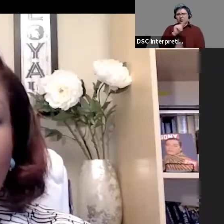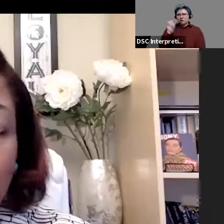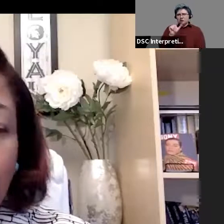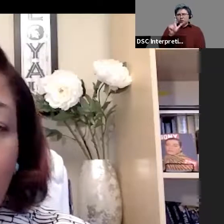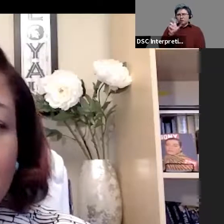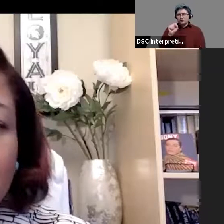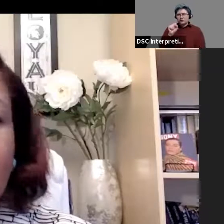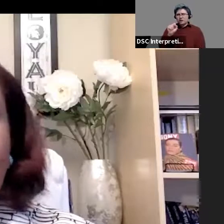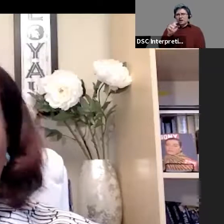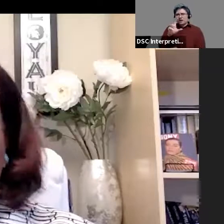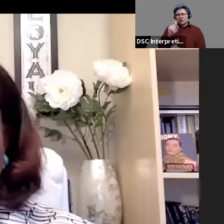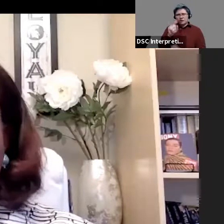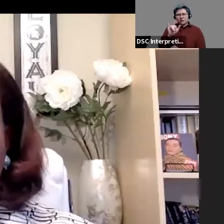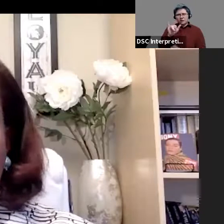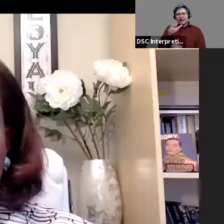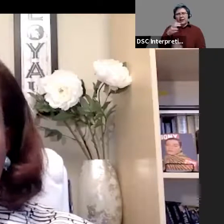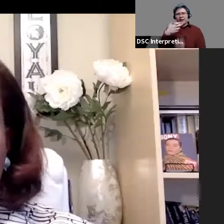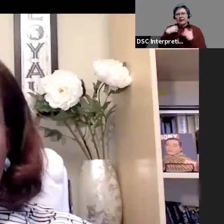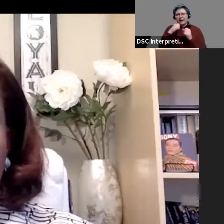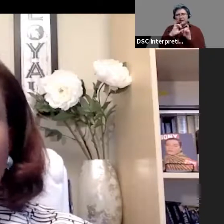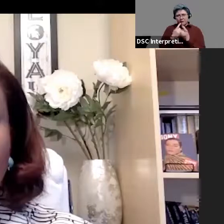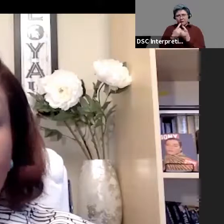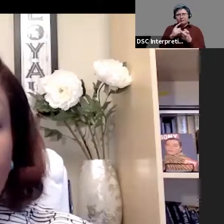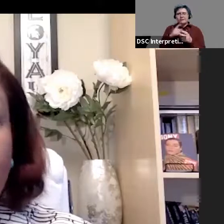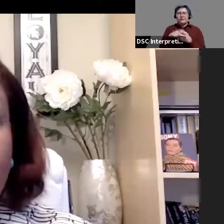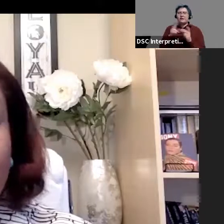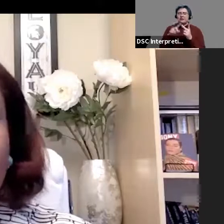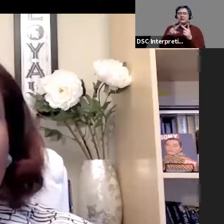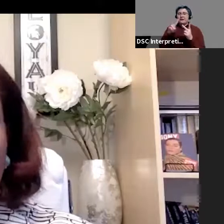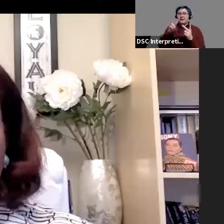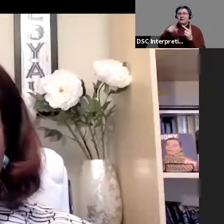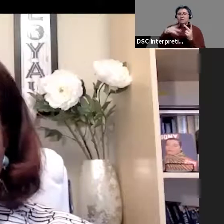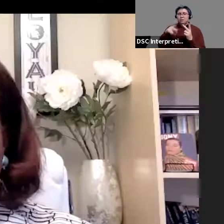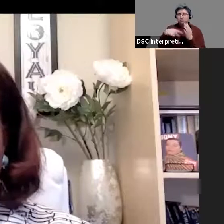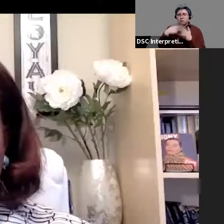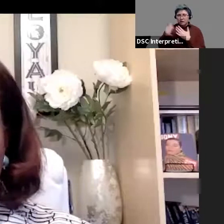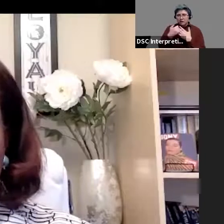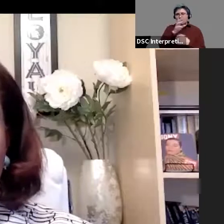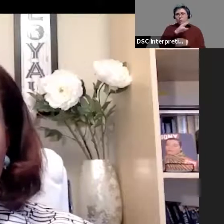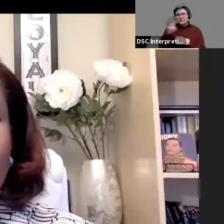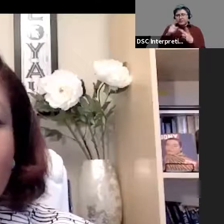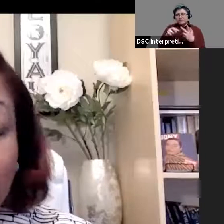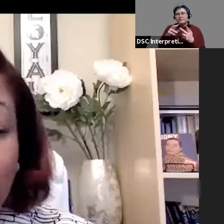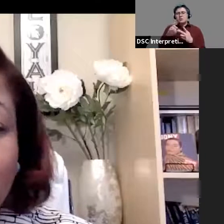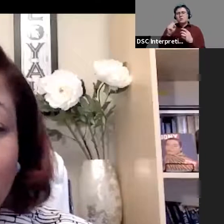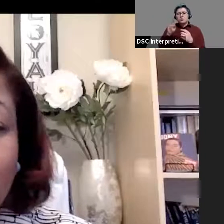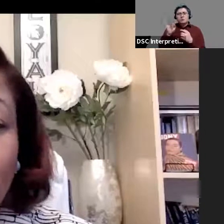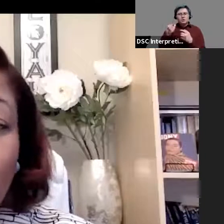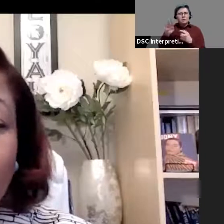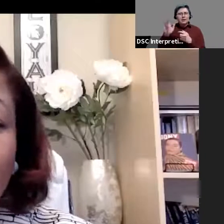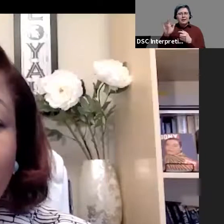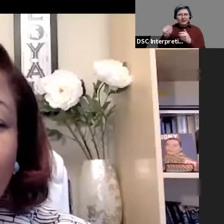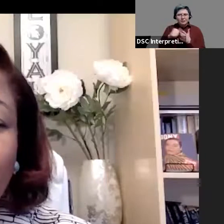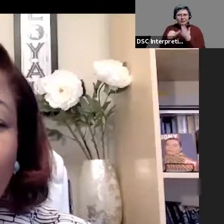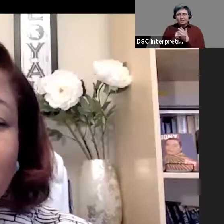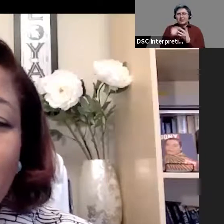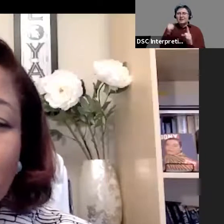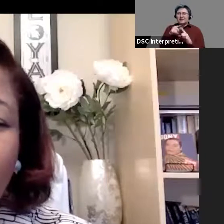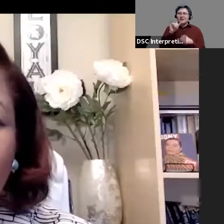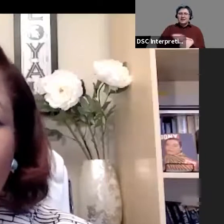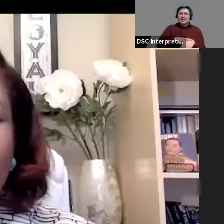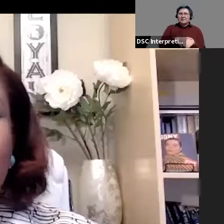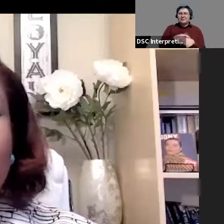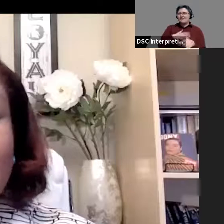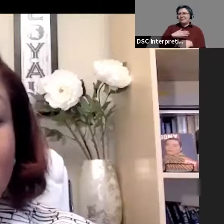County Health Department and the V Project's web and social media pages. Until then, in the words of my good friend,